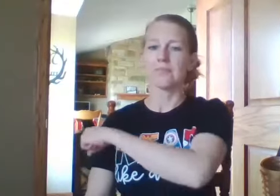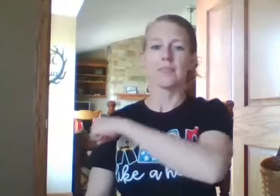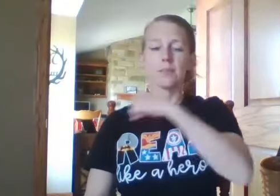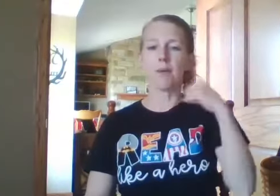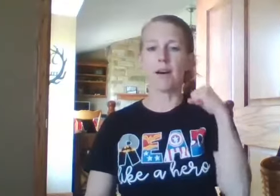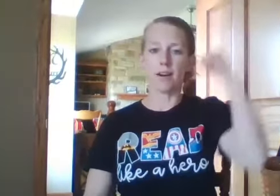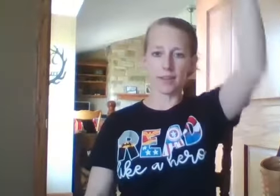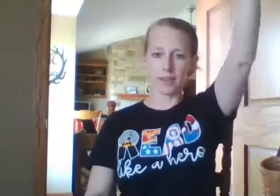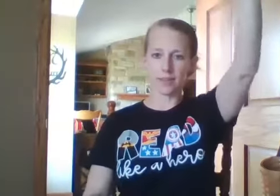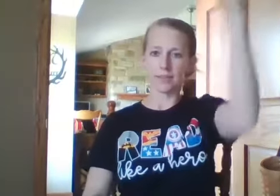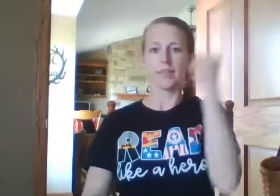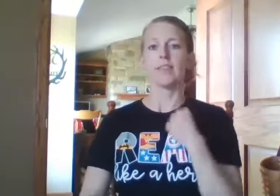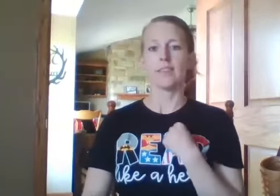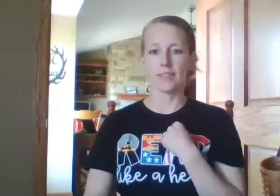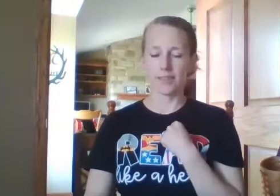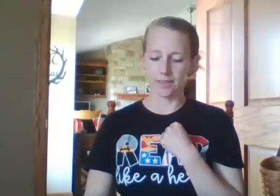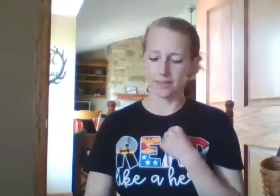smog, g-g.